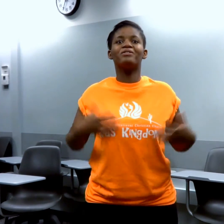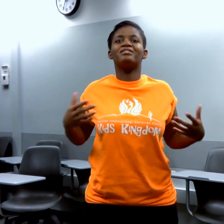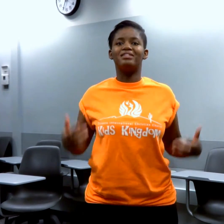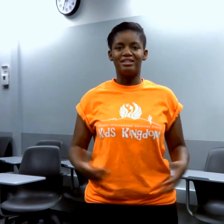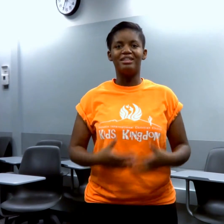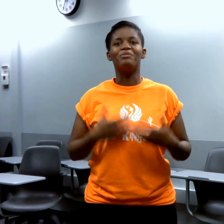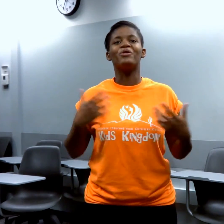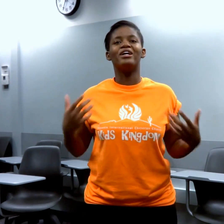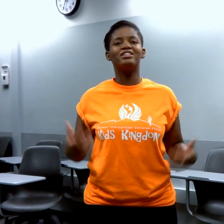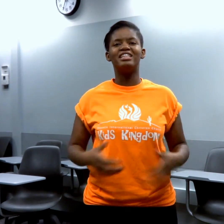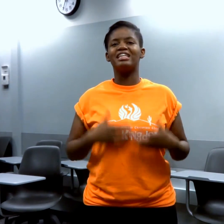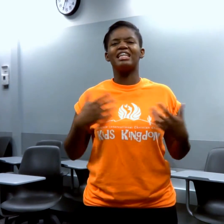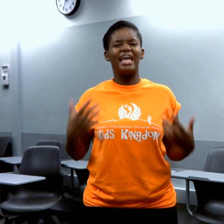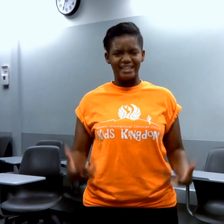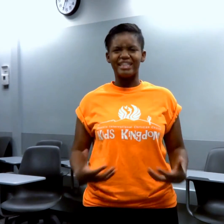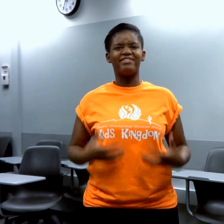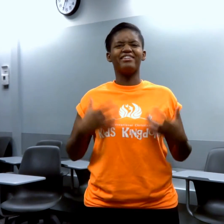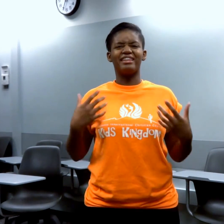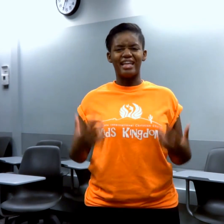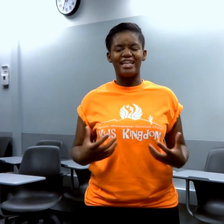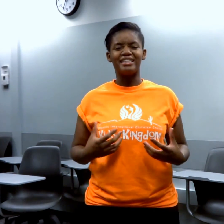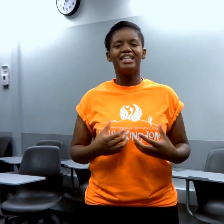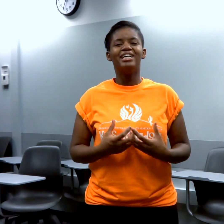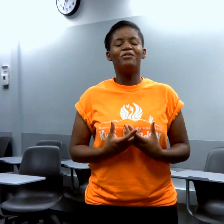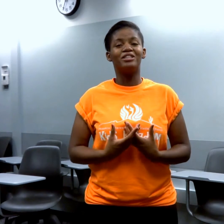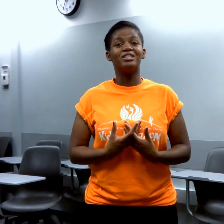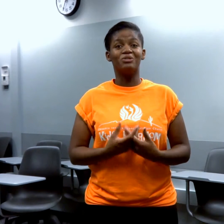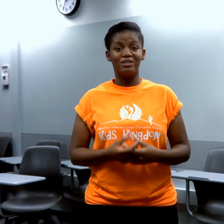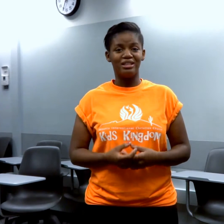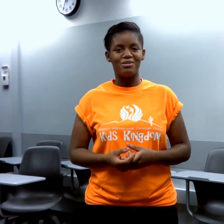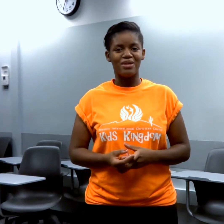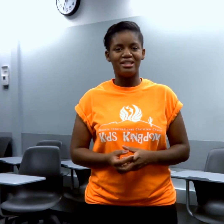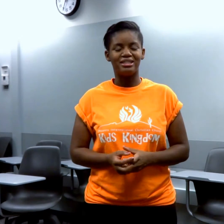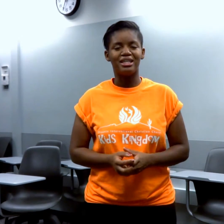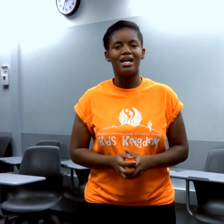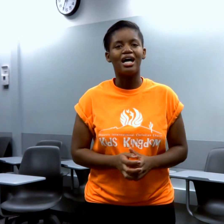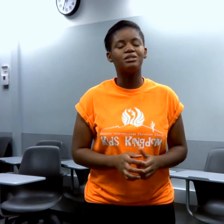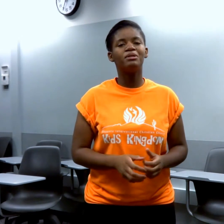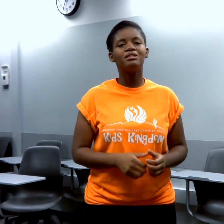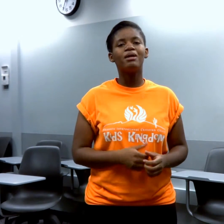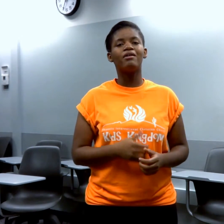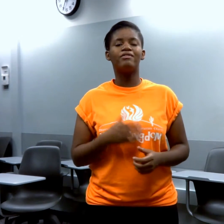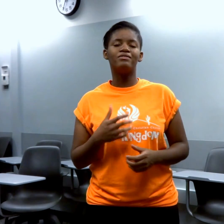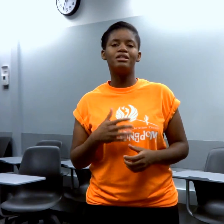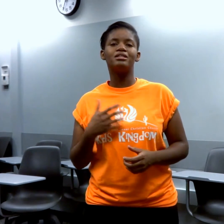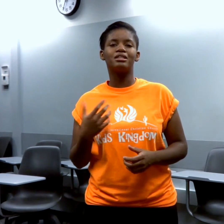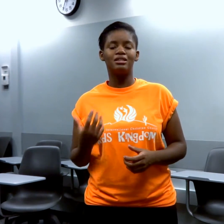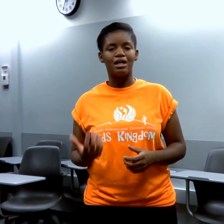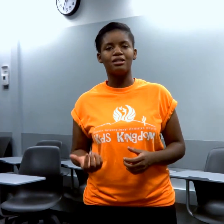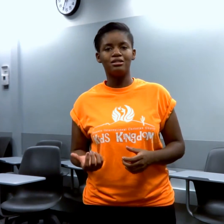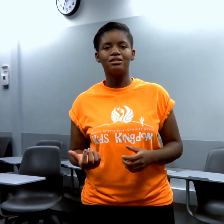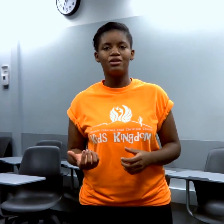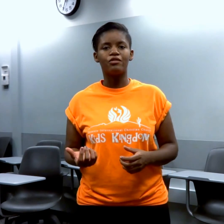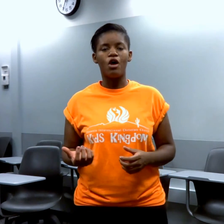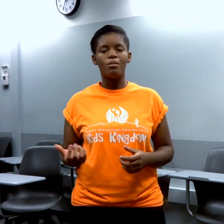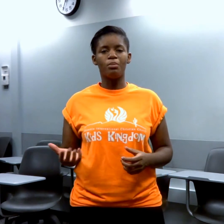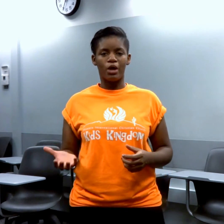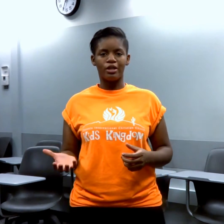more energy and light. felt light, which is really amazing. I spent about $50 to $60 for all my product.